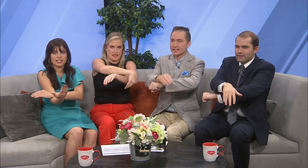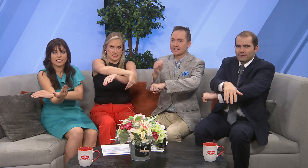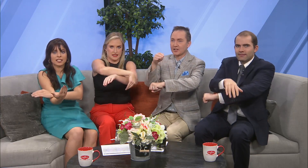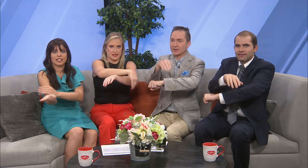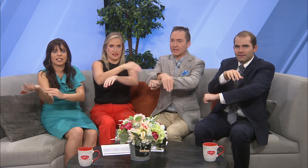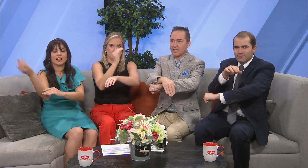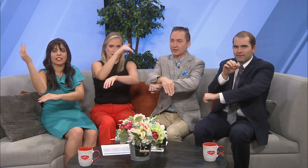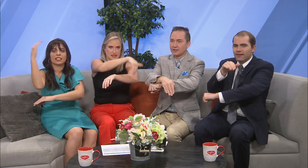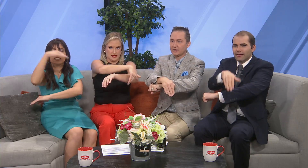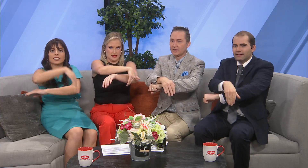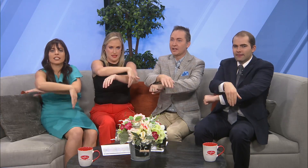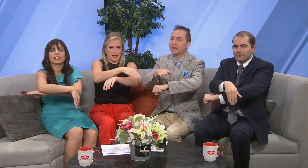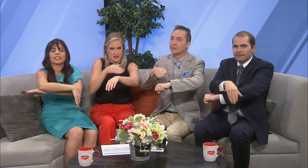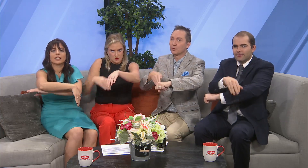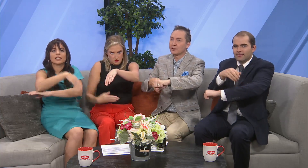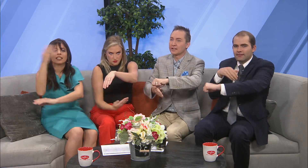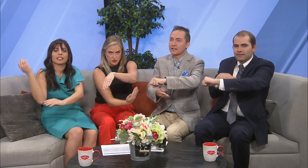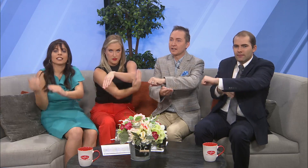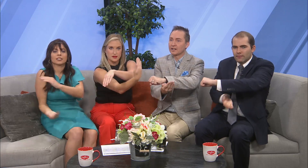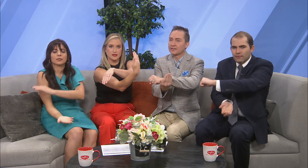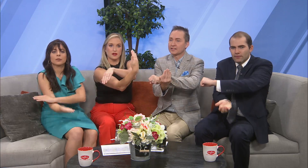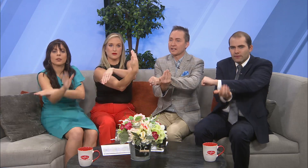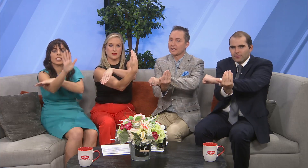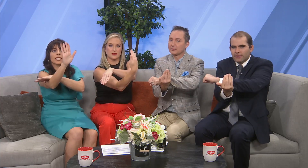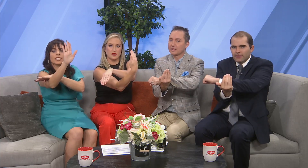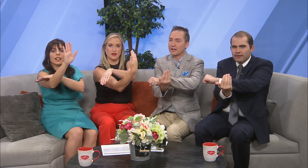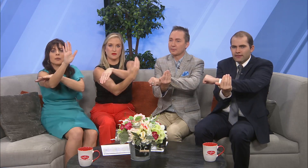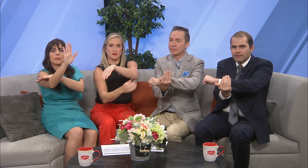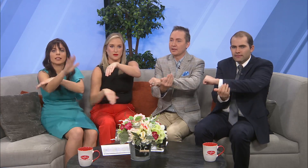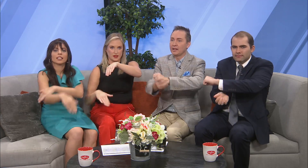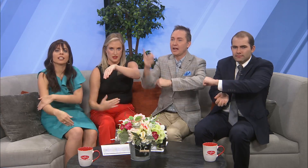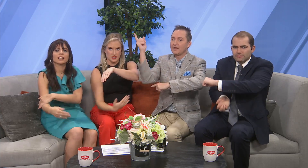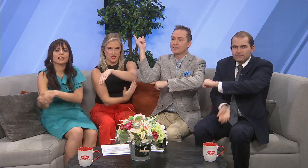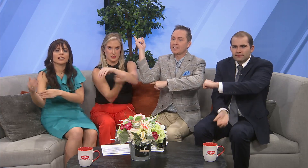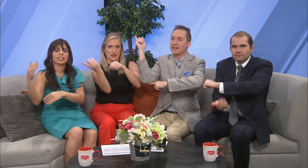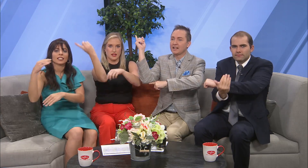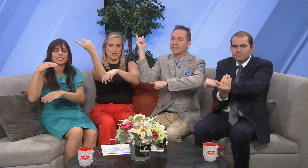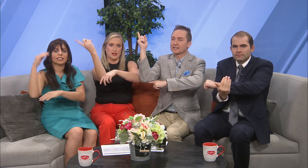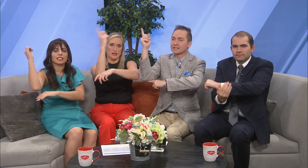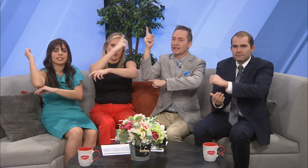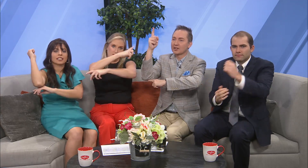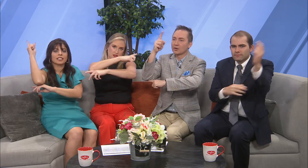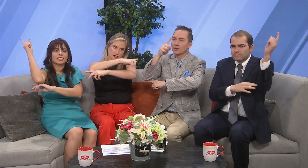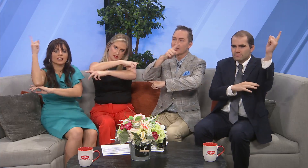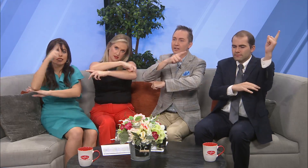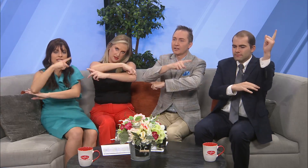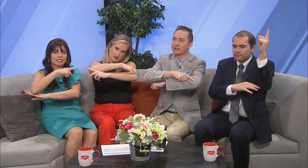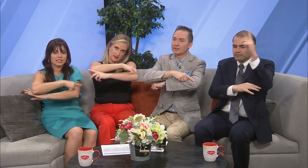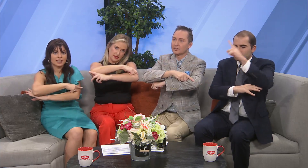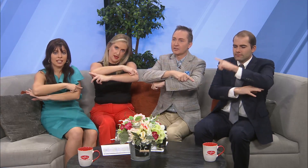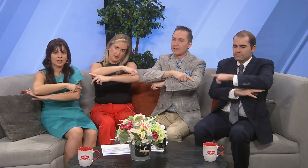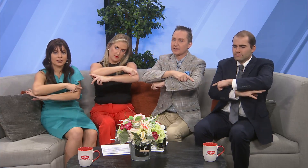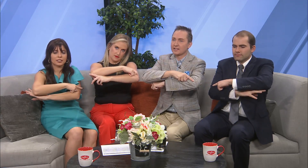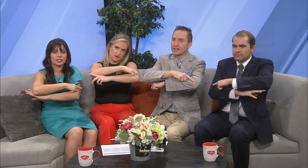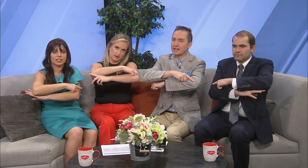The sun goes down. Right. And then morning. The sun comes up. And the day is the sun going down to the day.